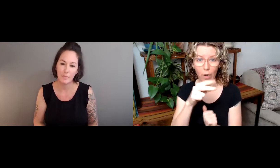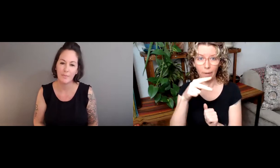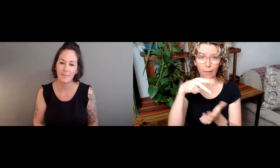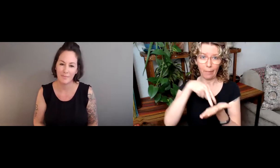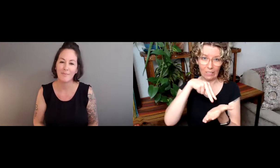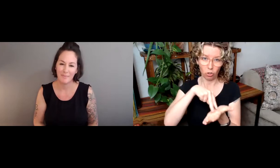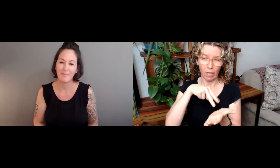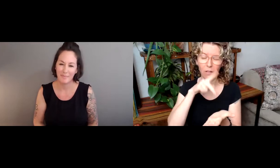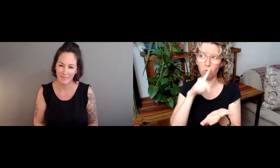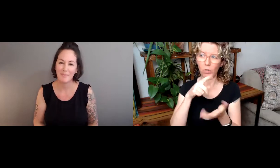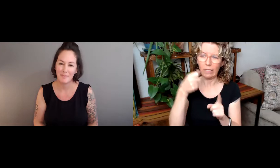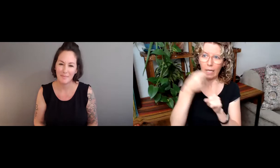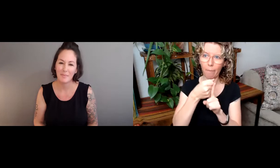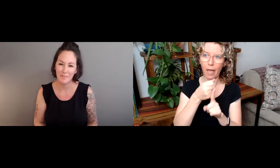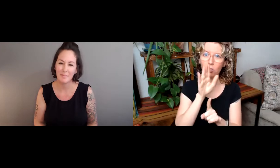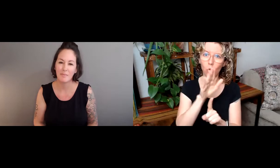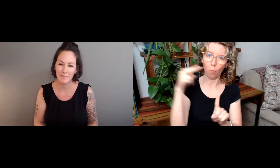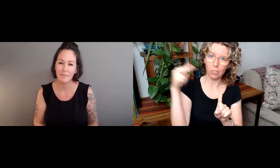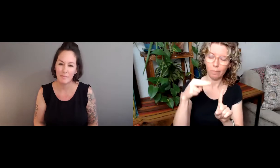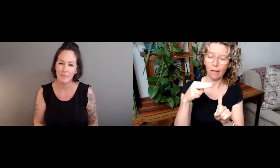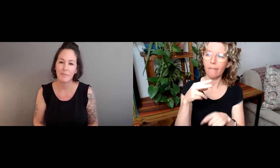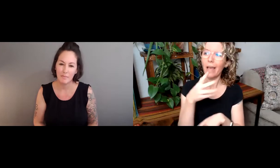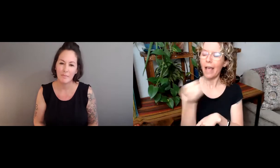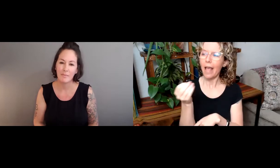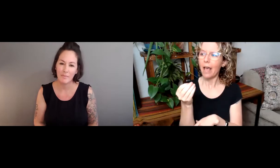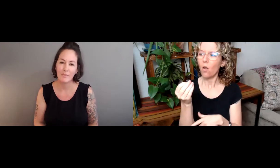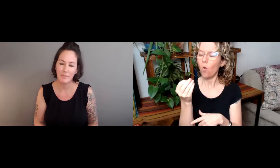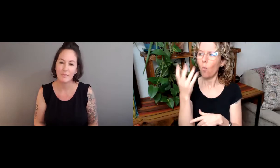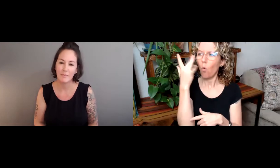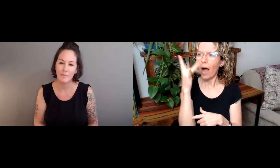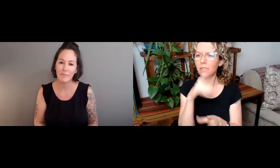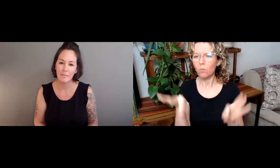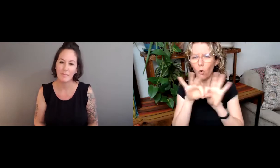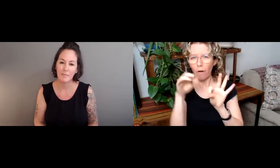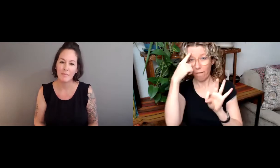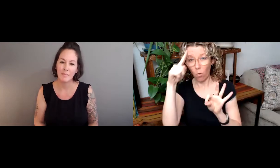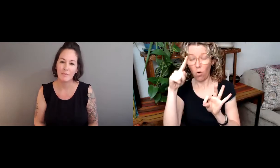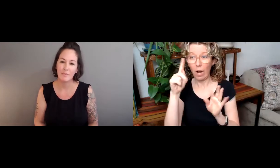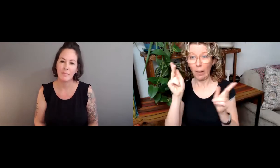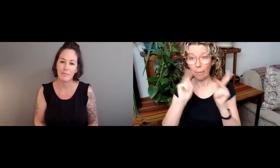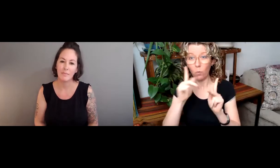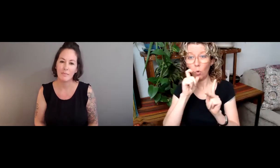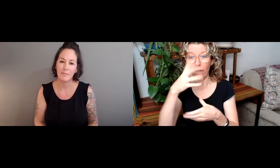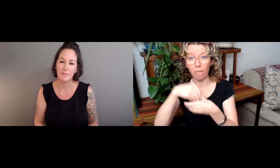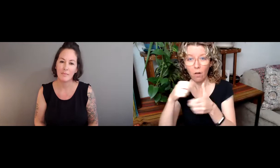And can you expand then about how your own positionality has really impacted your perspective?